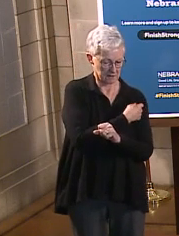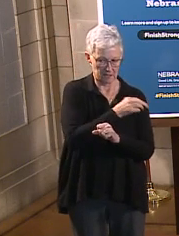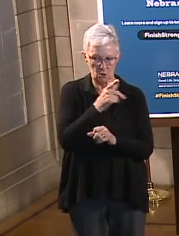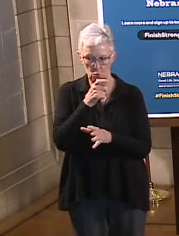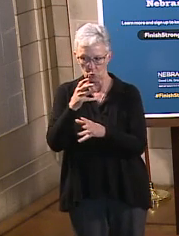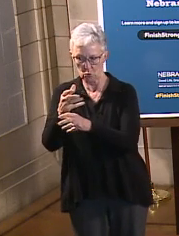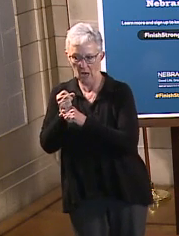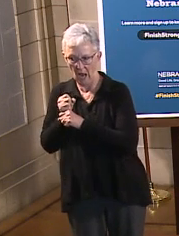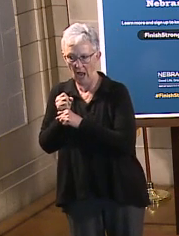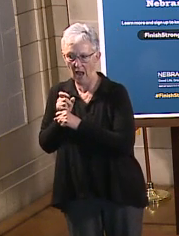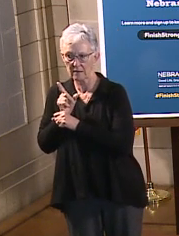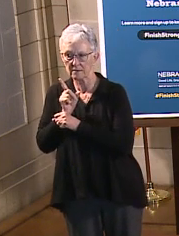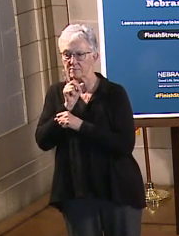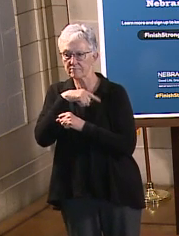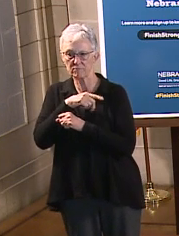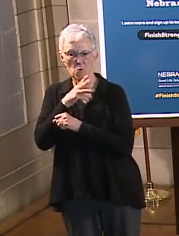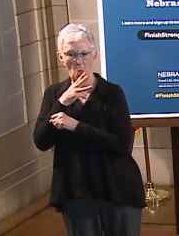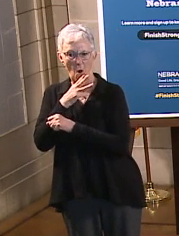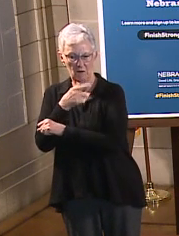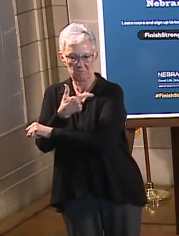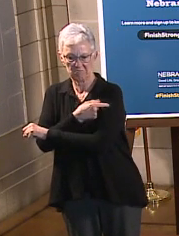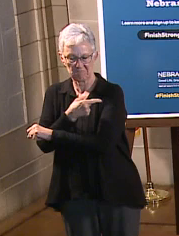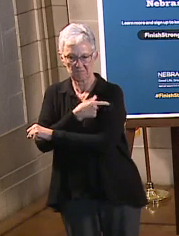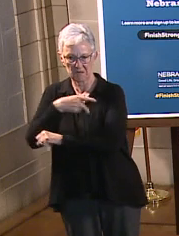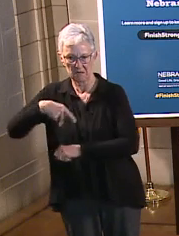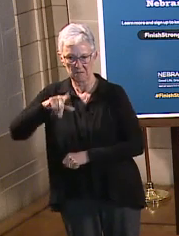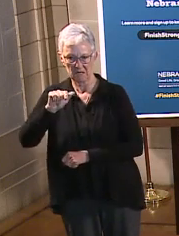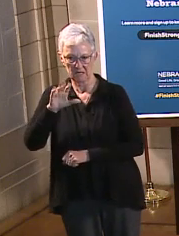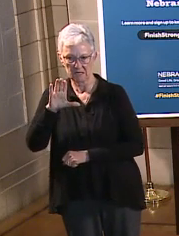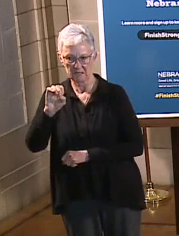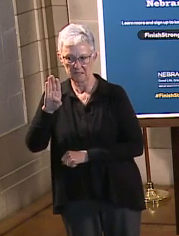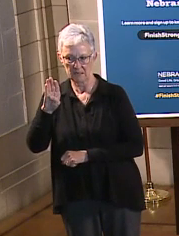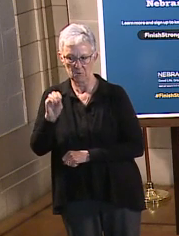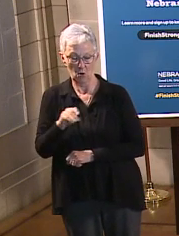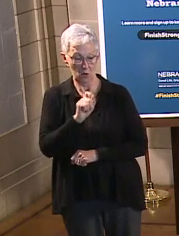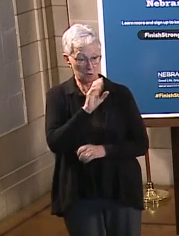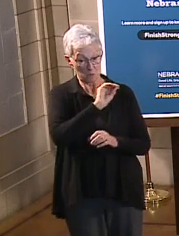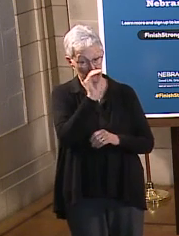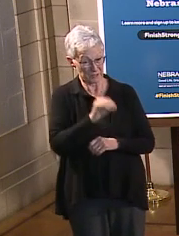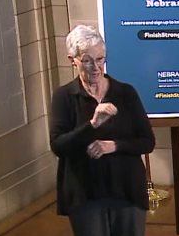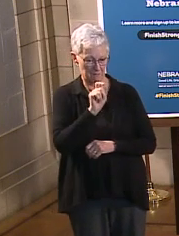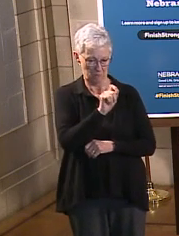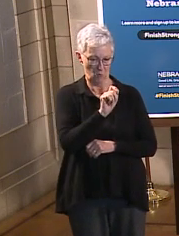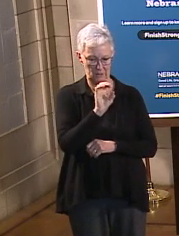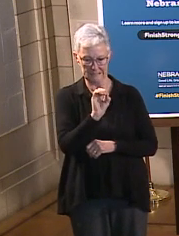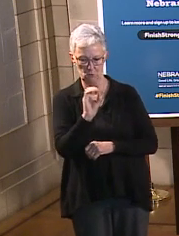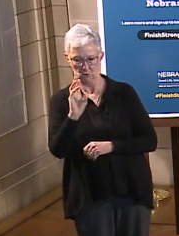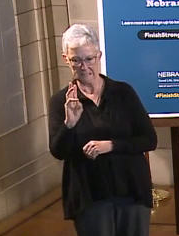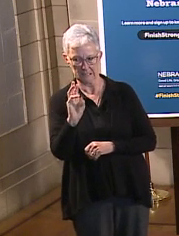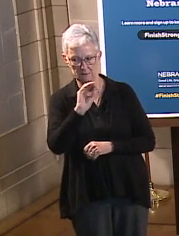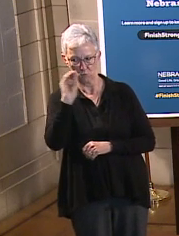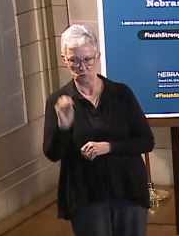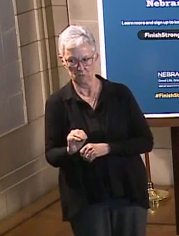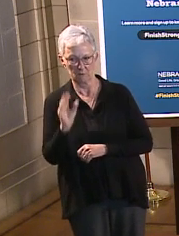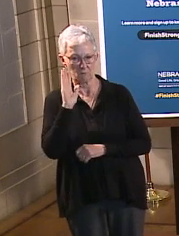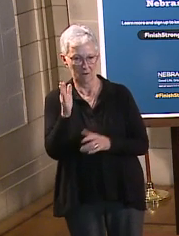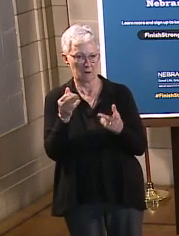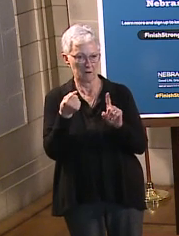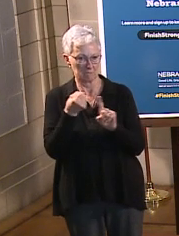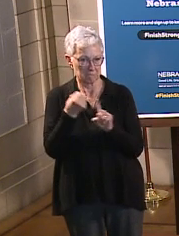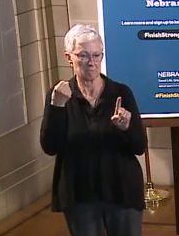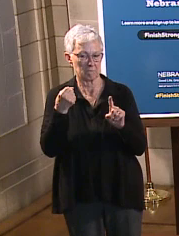In those who received the vaccine, 14 people or about 0.06% develop such events,